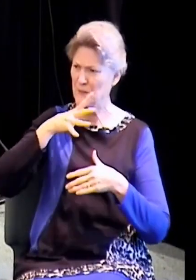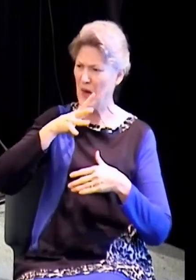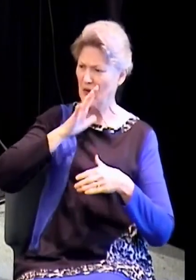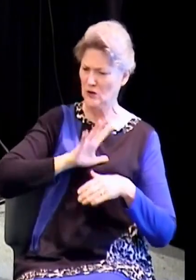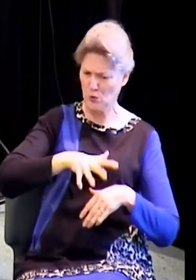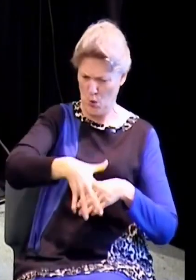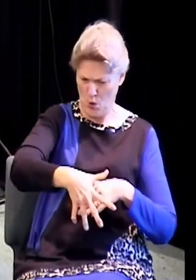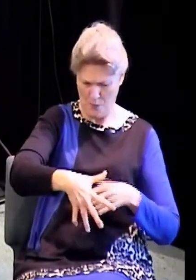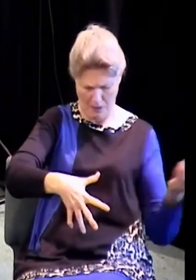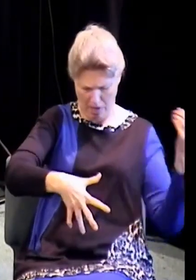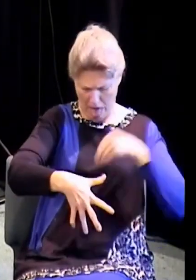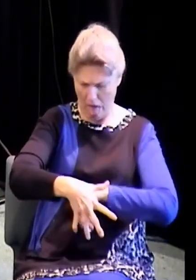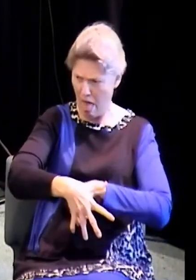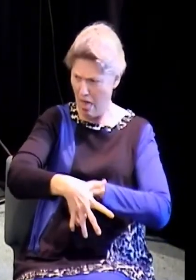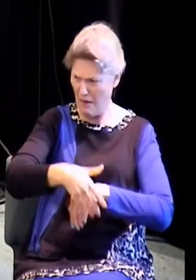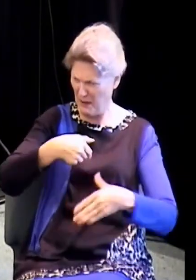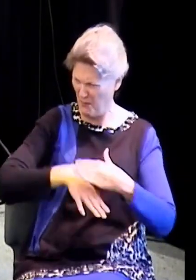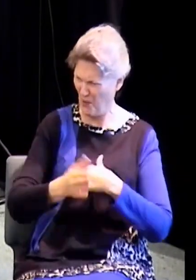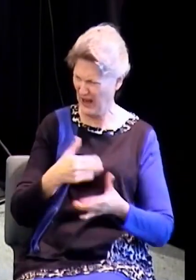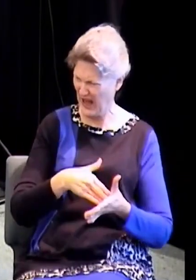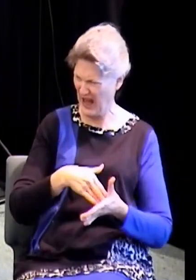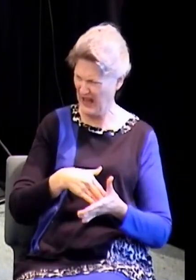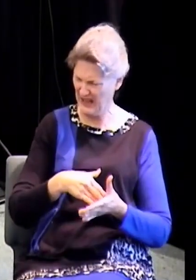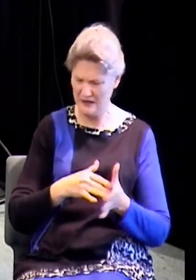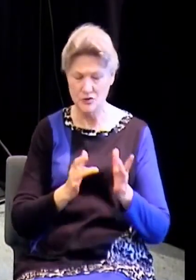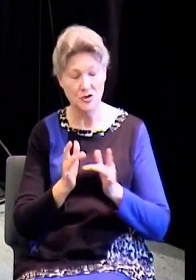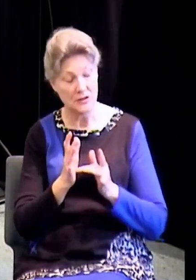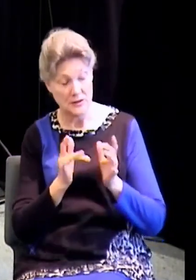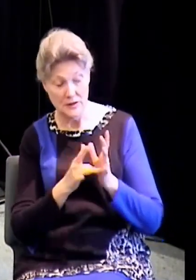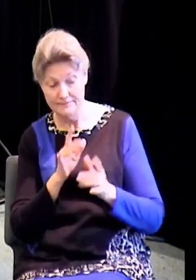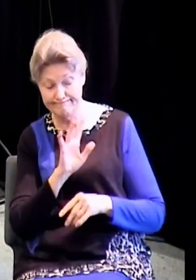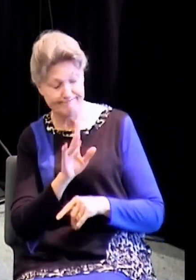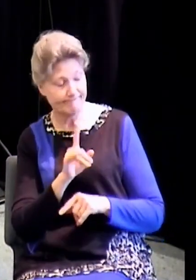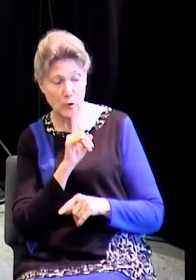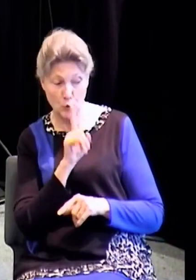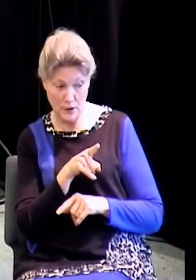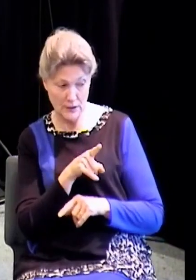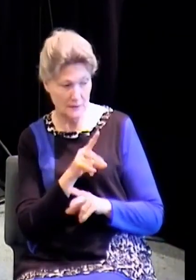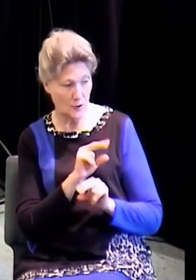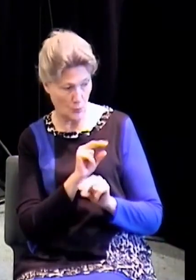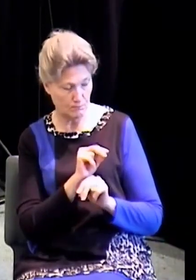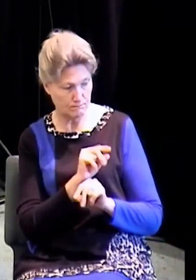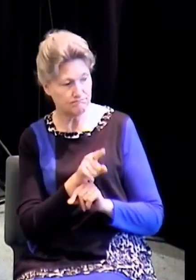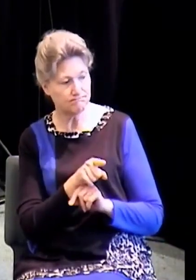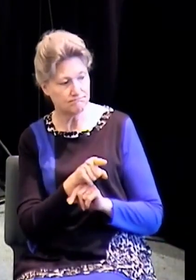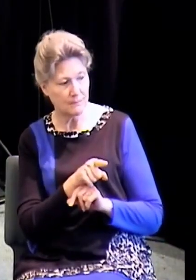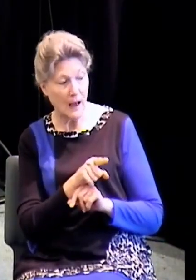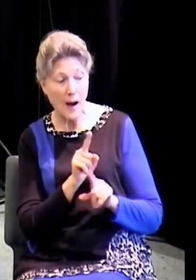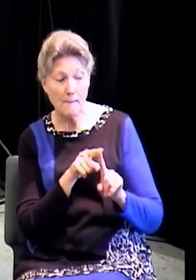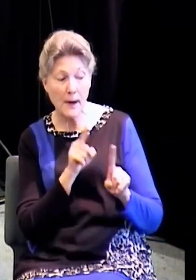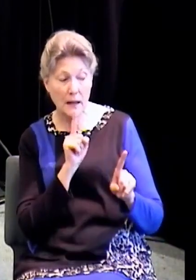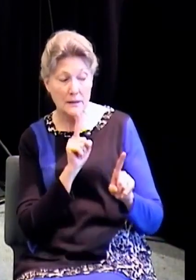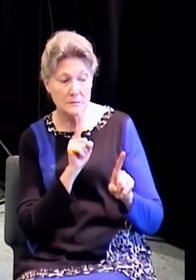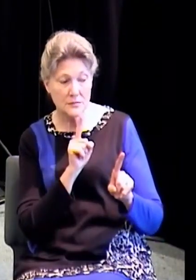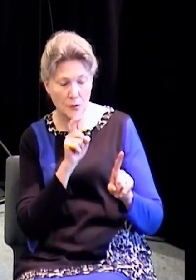womb and be born? Jesus answered, Verily, verily, I say unto thee, except a man be born of water